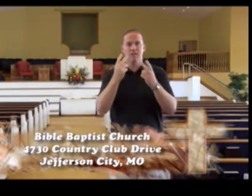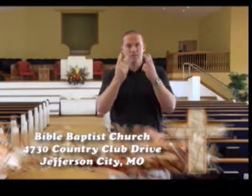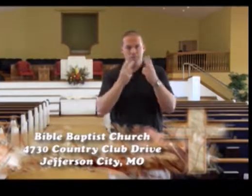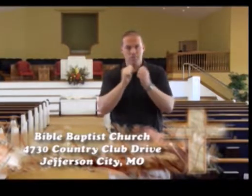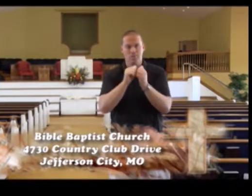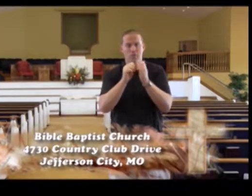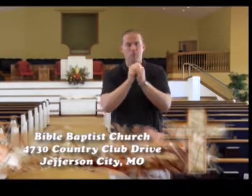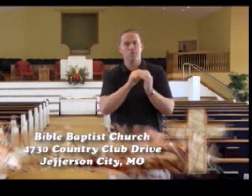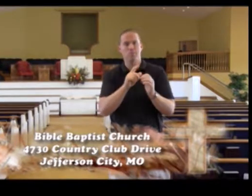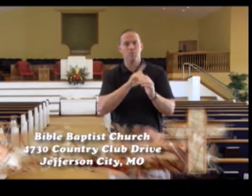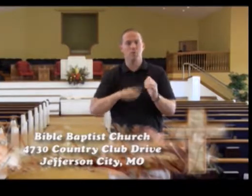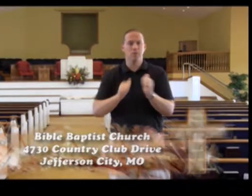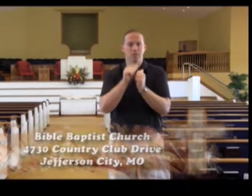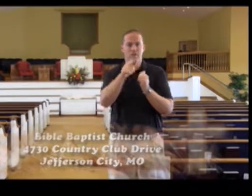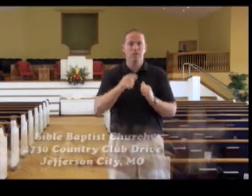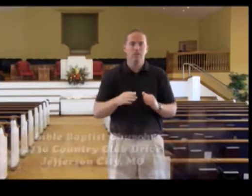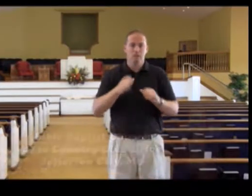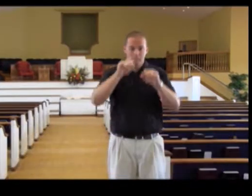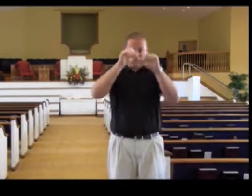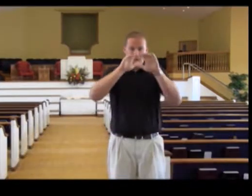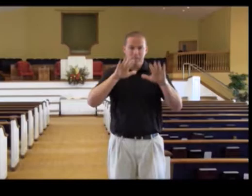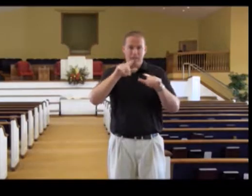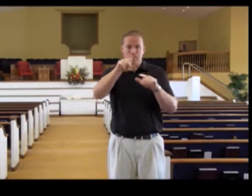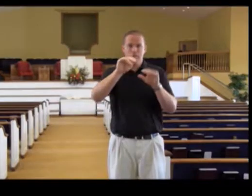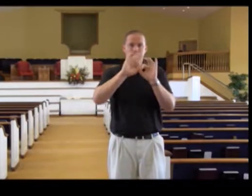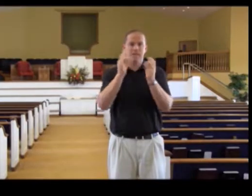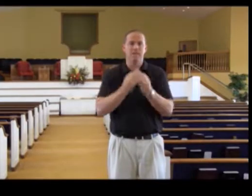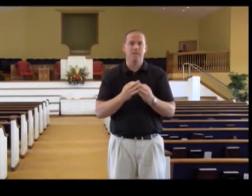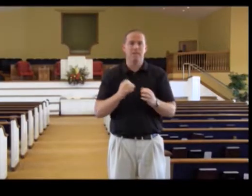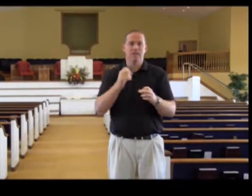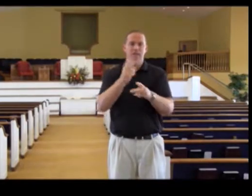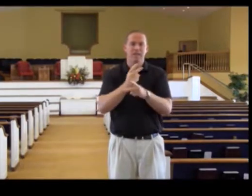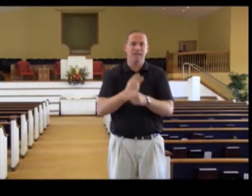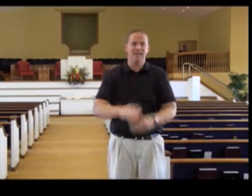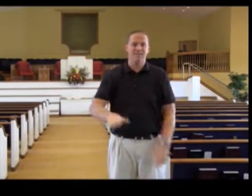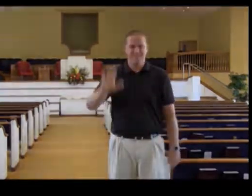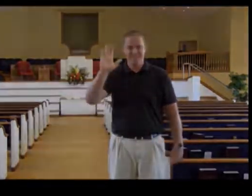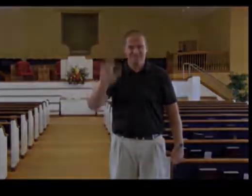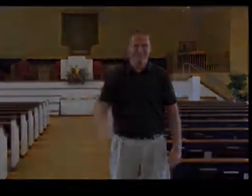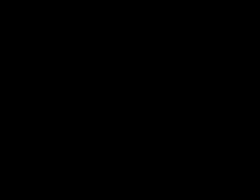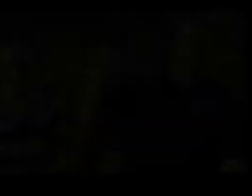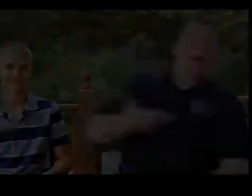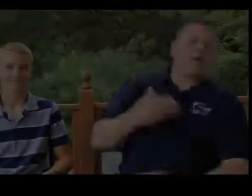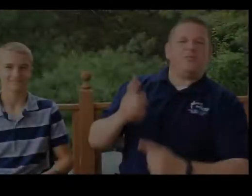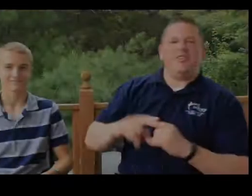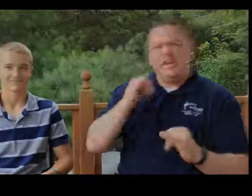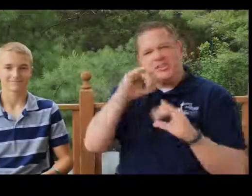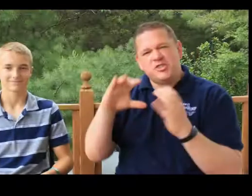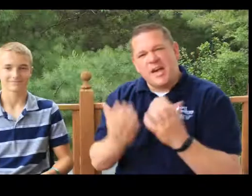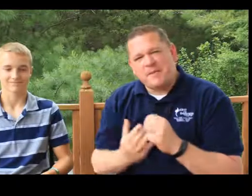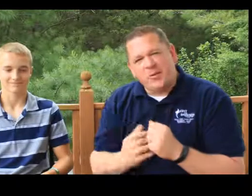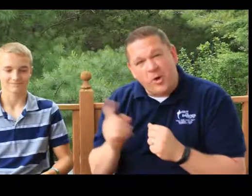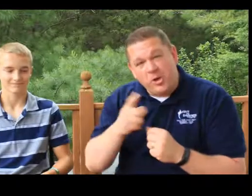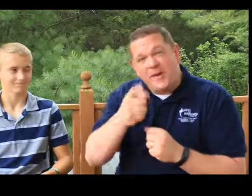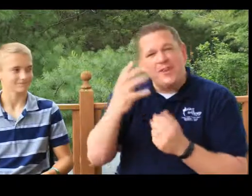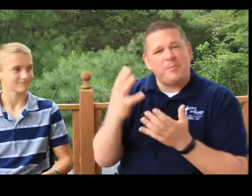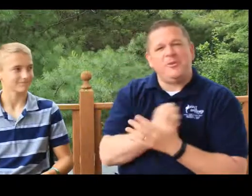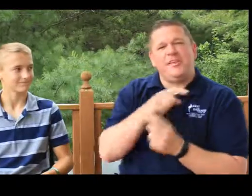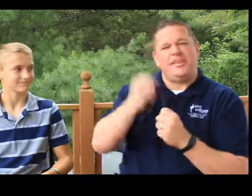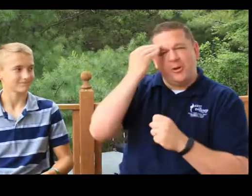visit with you and worship the Lord with you. May God bless you and your family. Take care. Welcome to the interview segment where you have the opportunity to get to